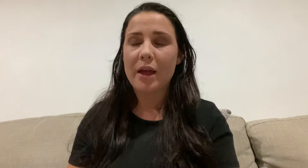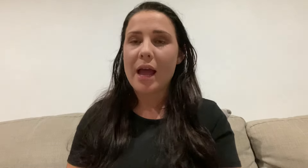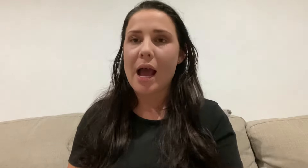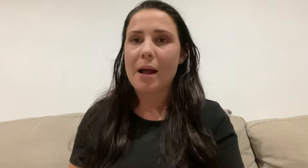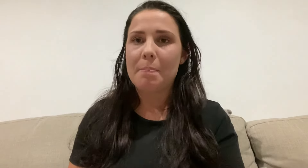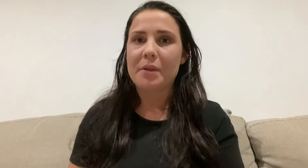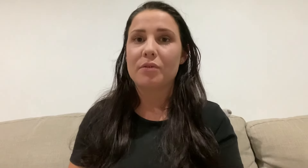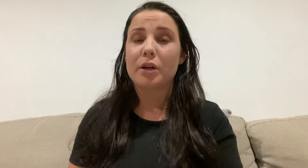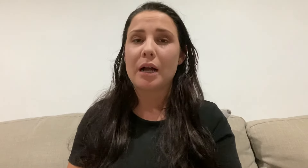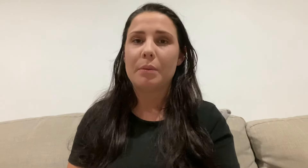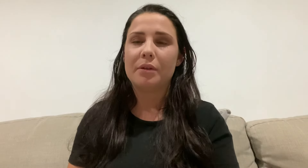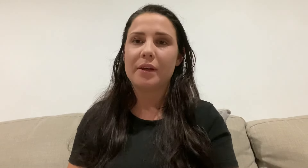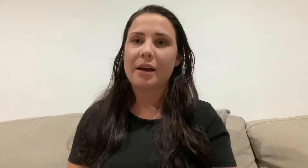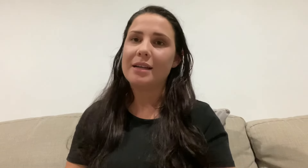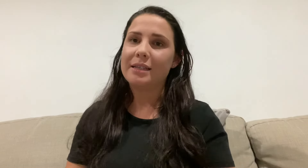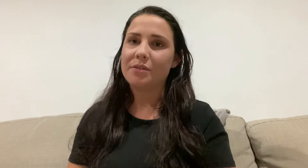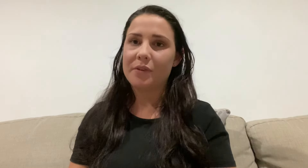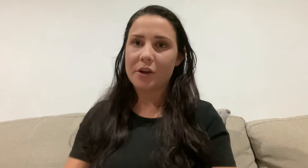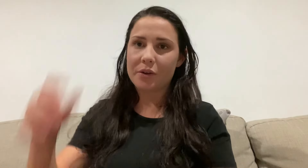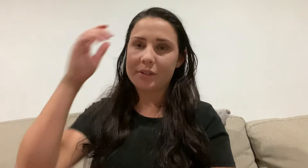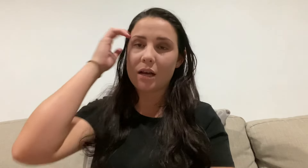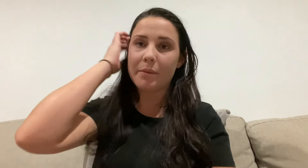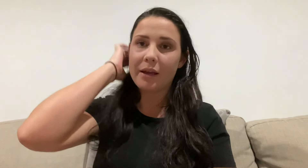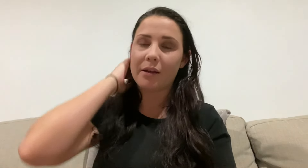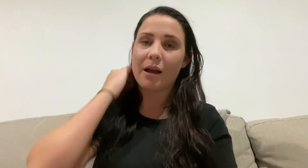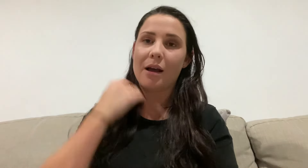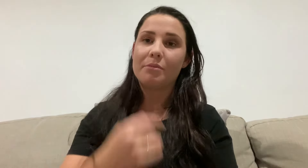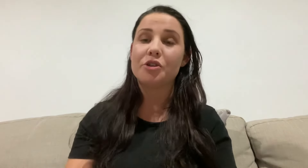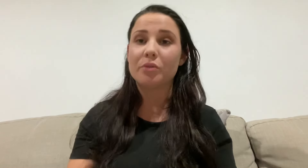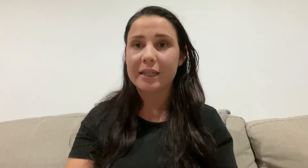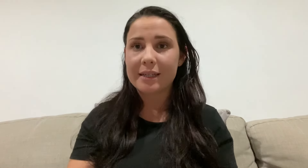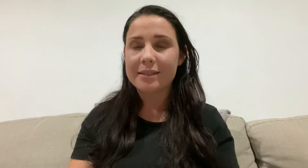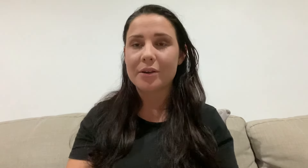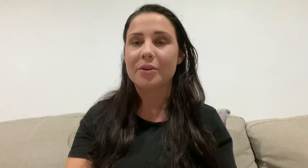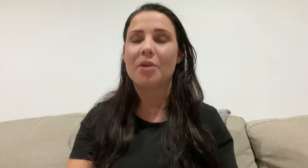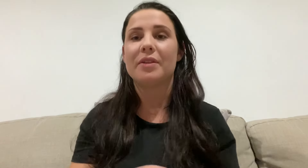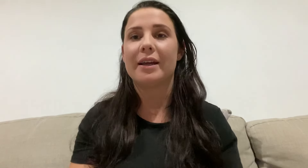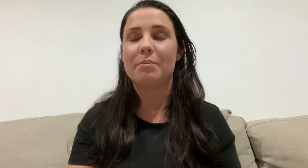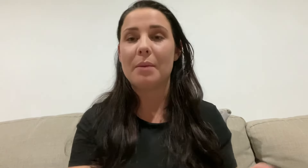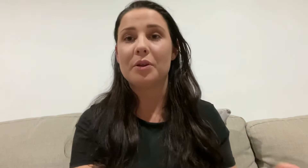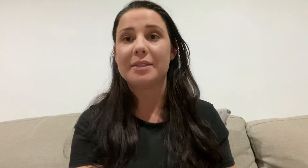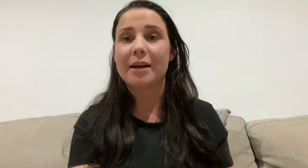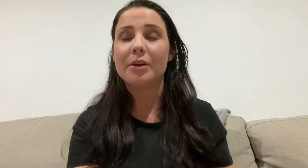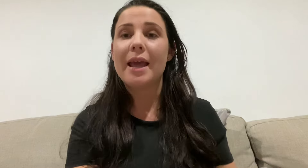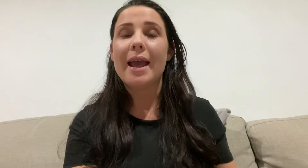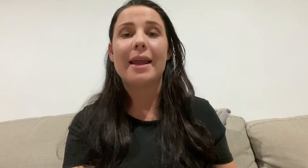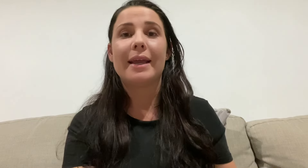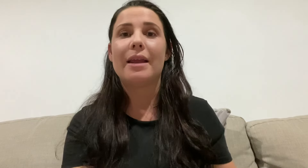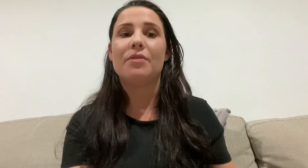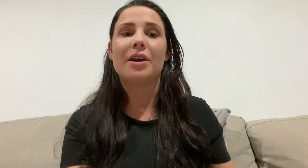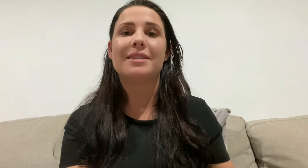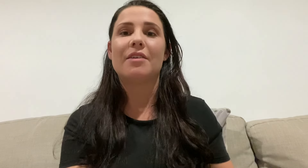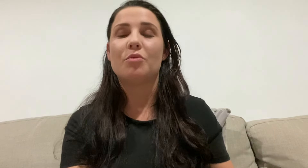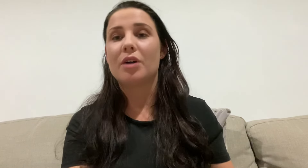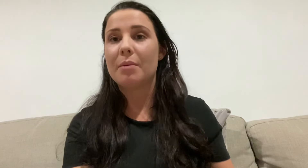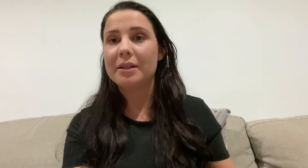Um, I've got a couple of other ideas for videos coming, um, shortly, so hopefully I can pump those out. And again, if you guys have more comments,